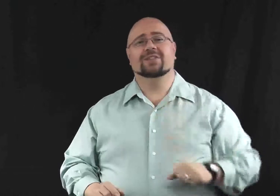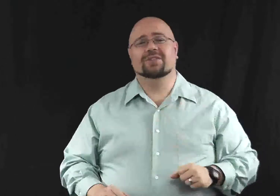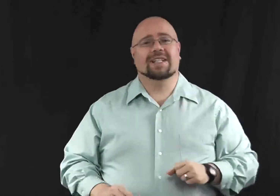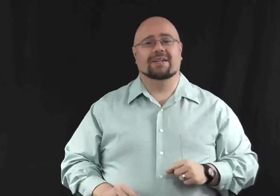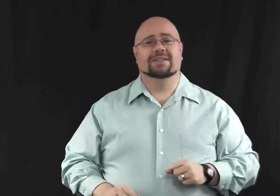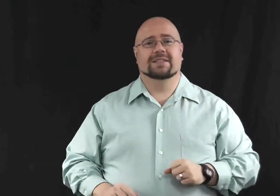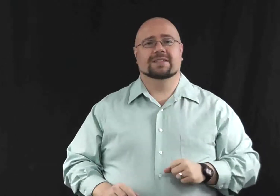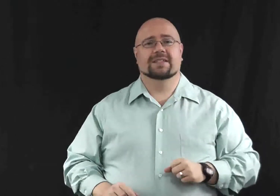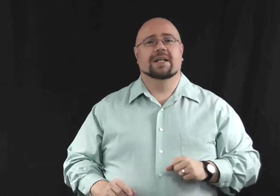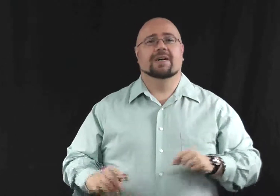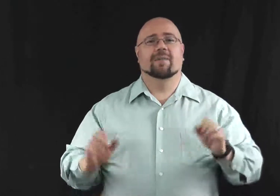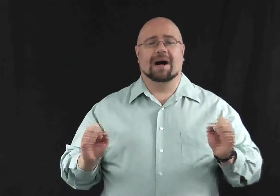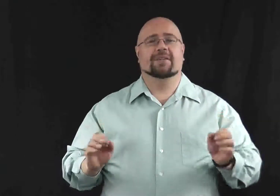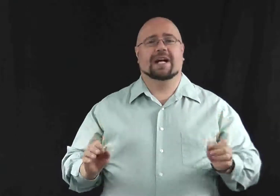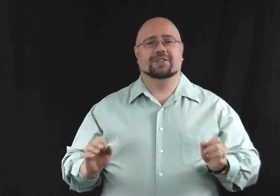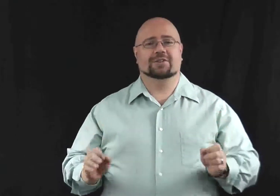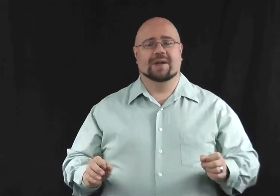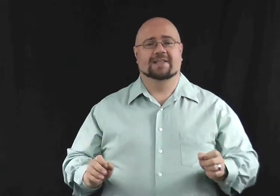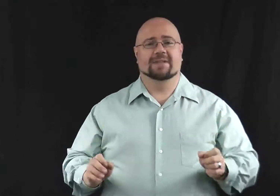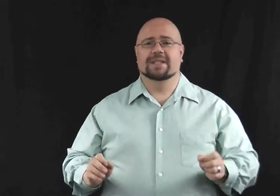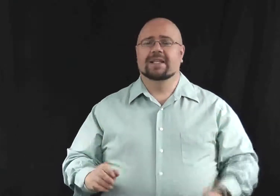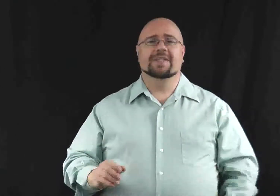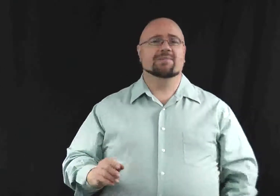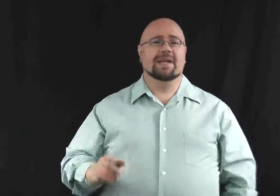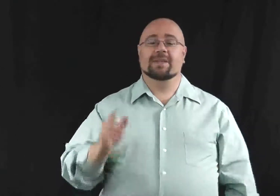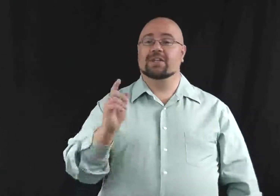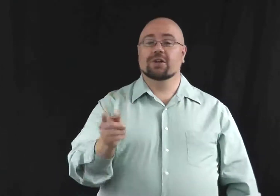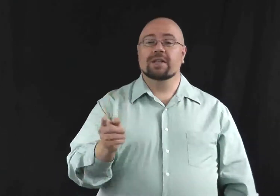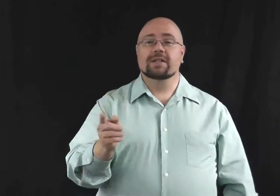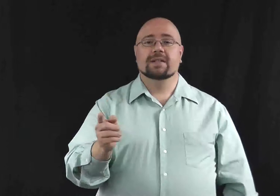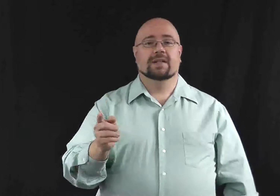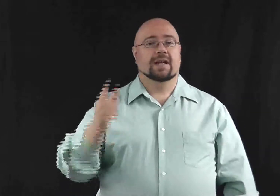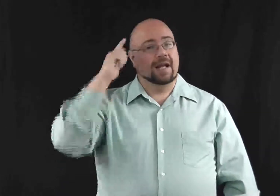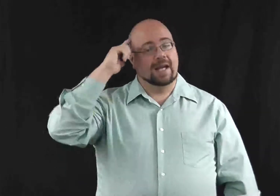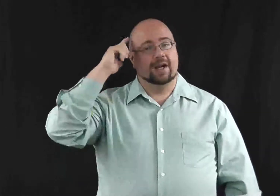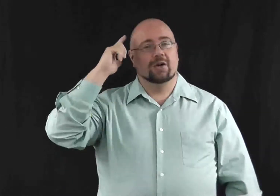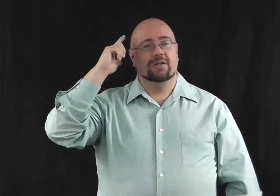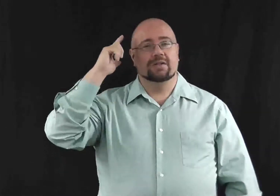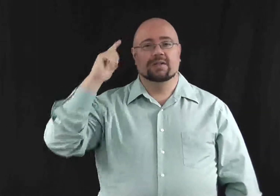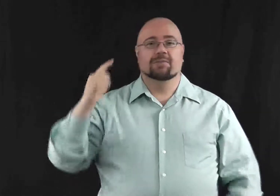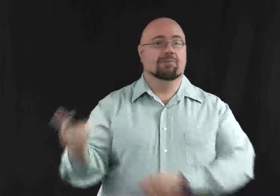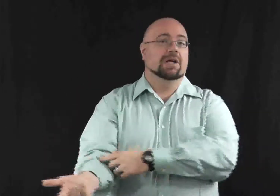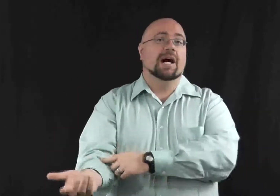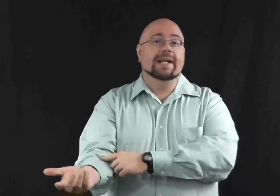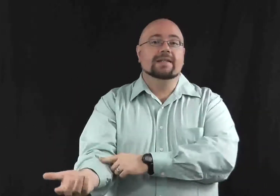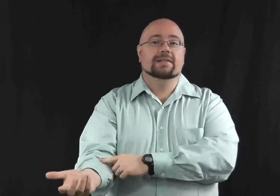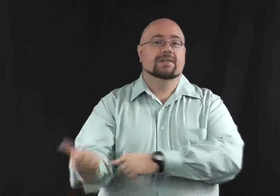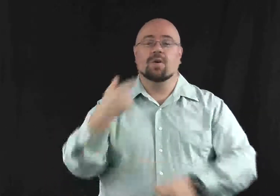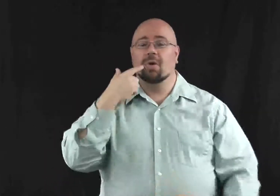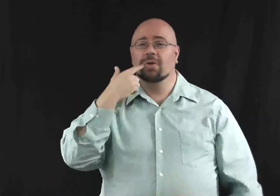analysis of a biological specimen. This may be urine, hair, blood, oral